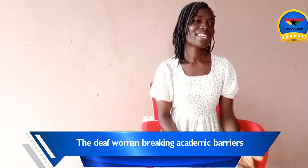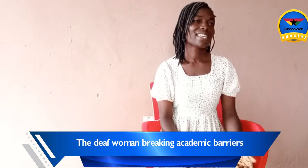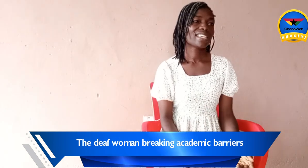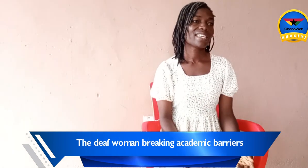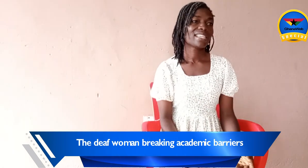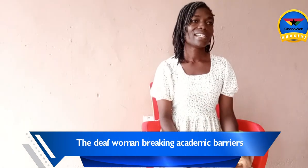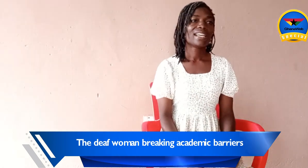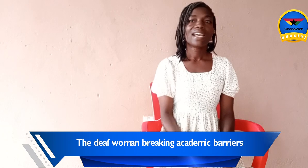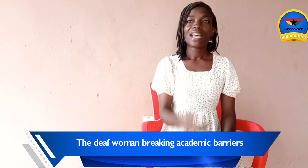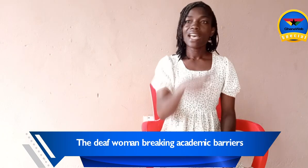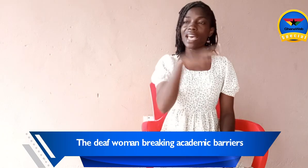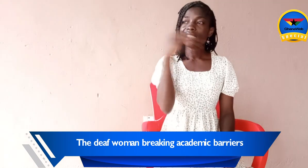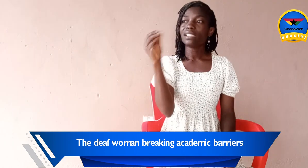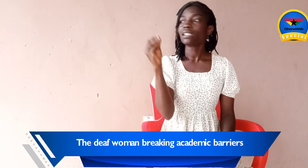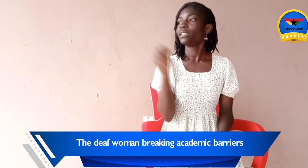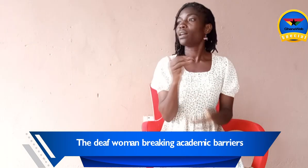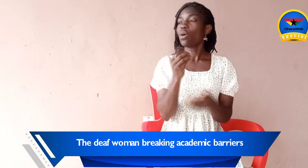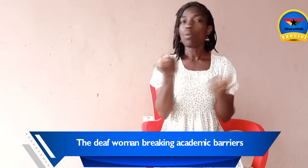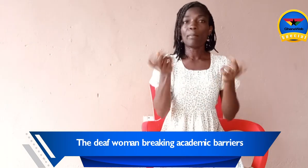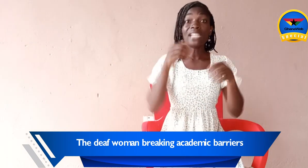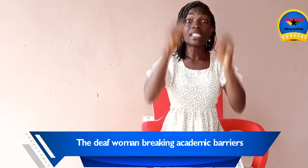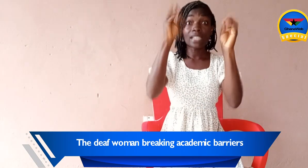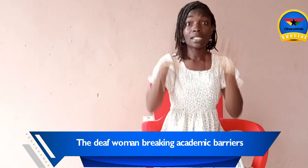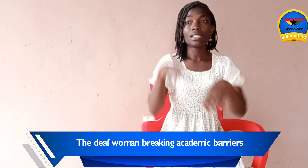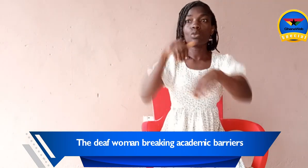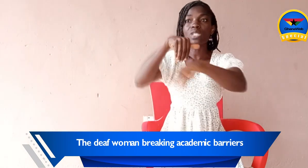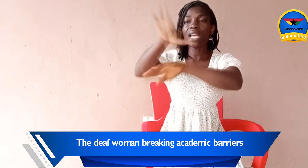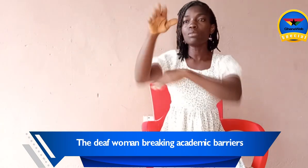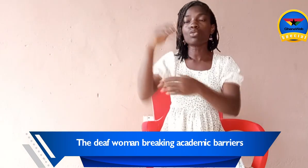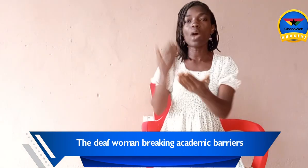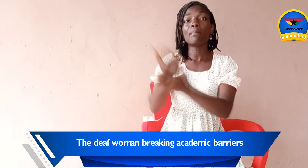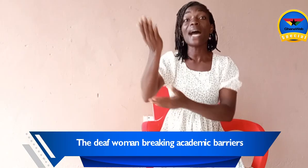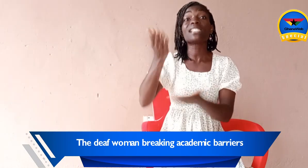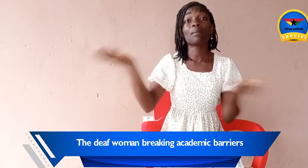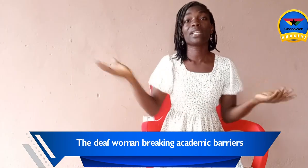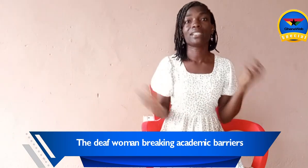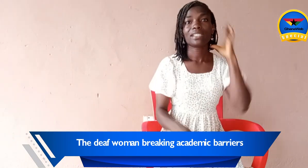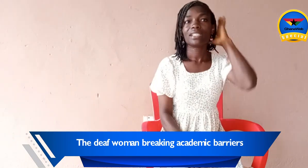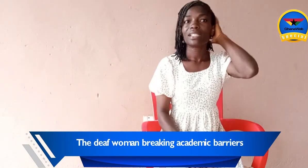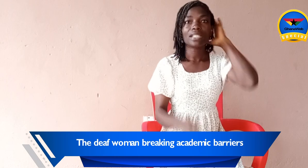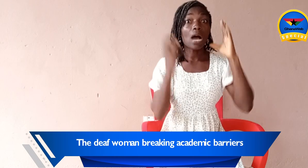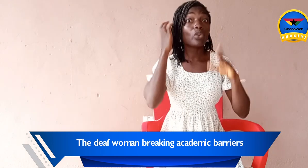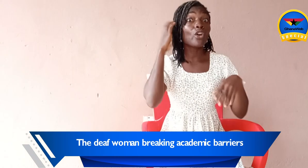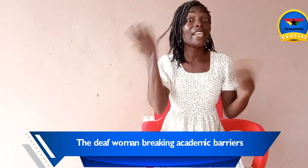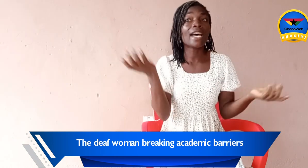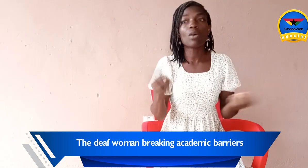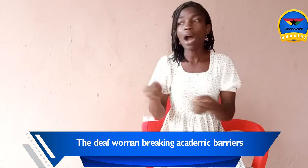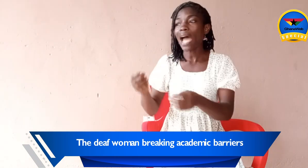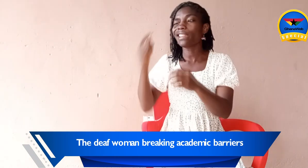and my teachers, they will send me to go and buy something. And I will know here, I think